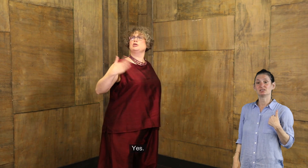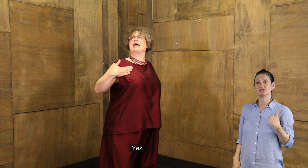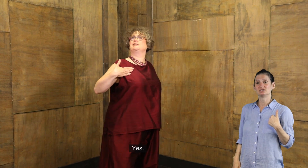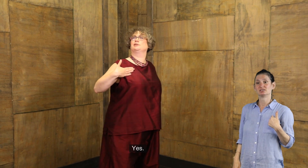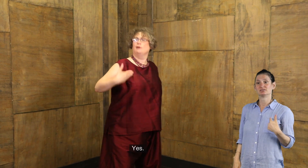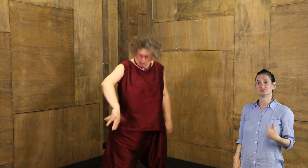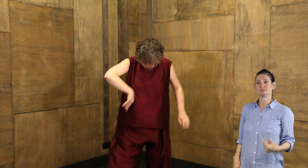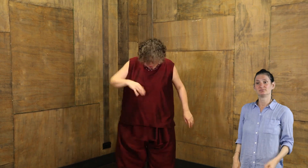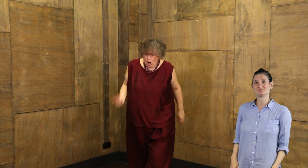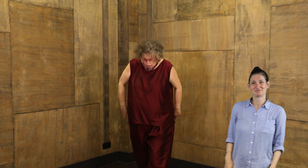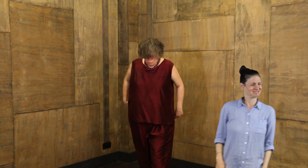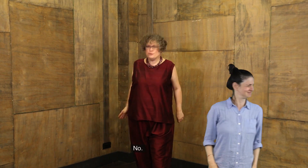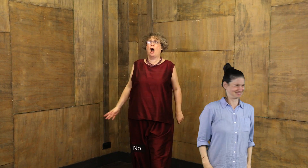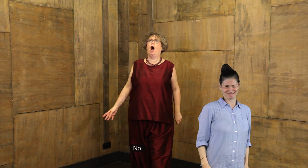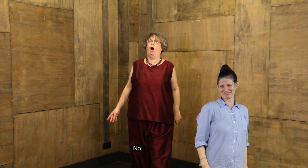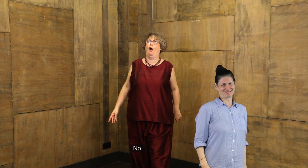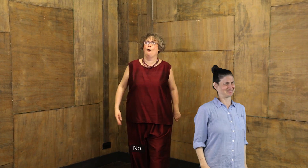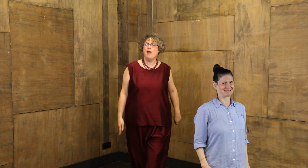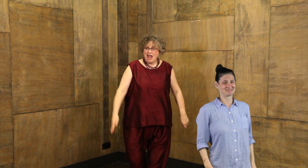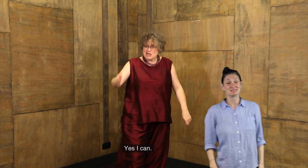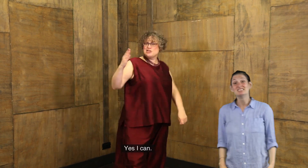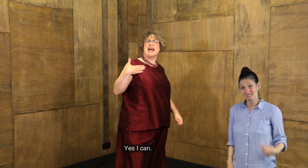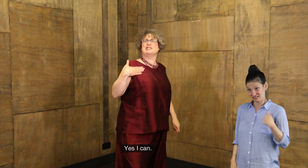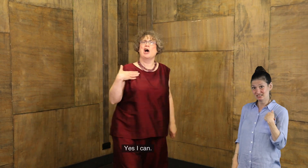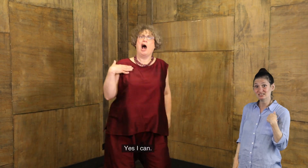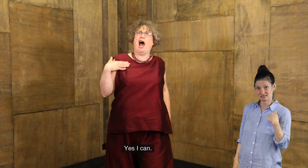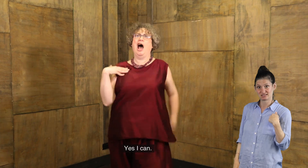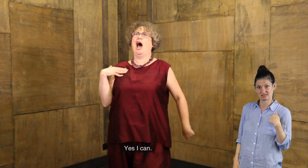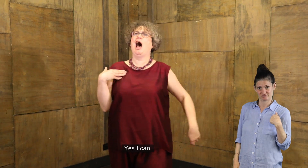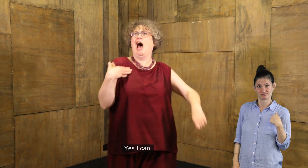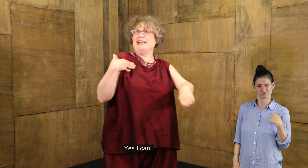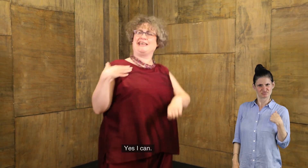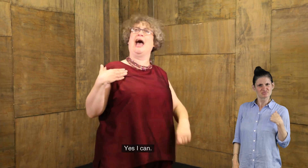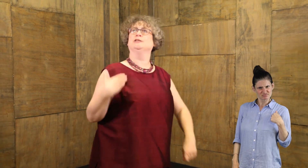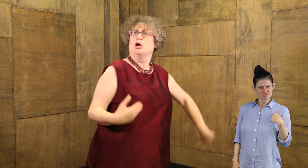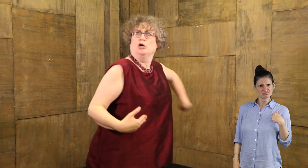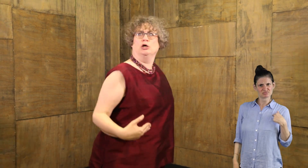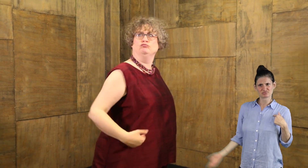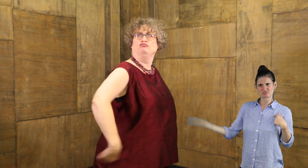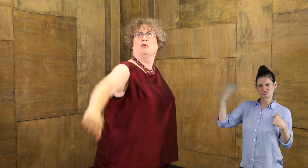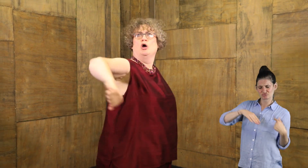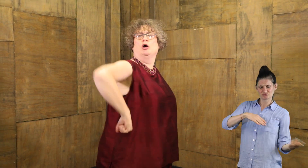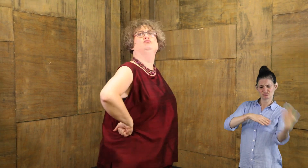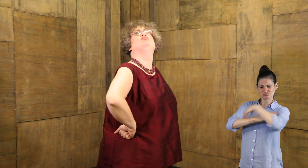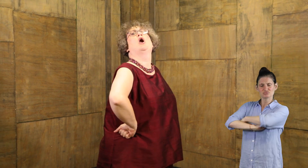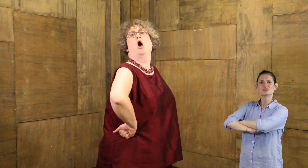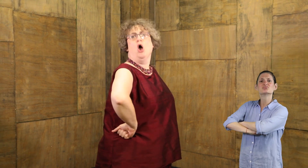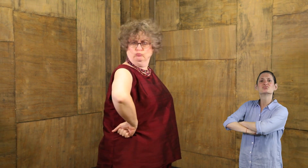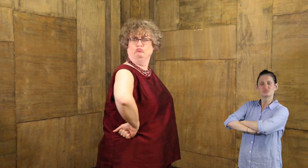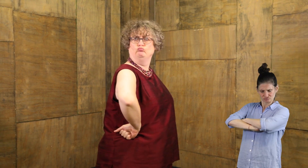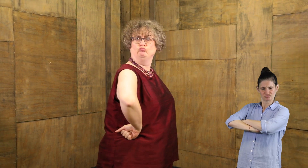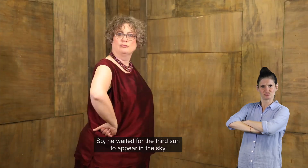Yes. No. Yes, I can. Hum, hum,